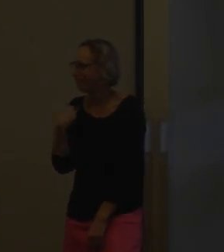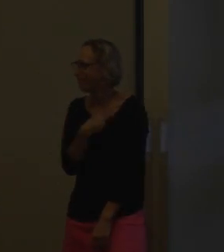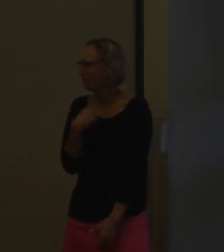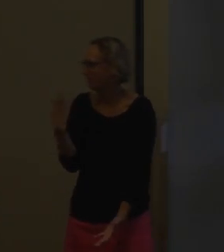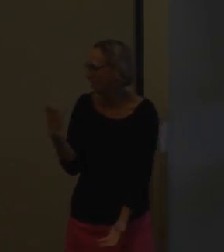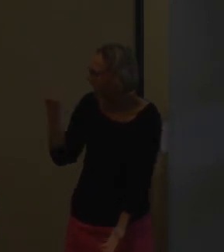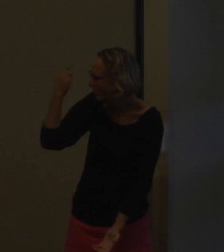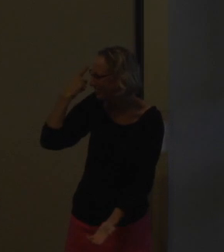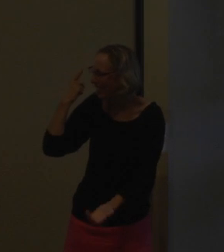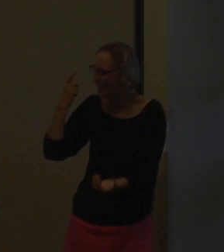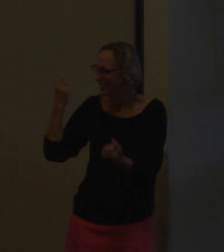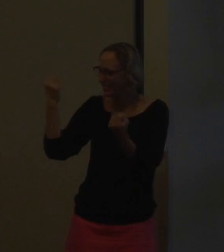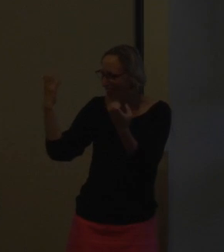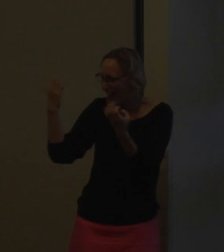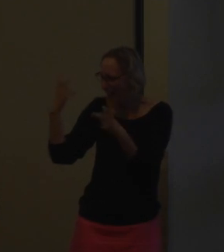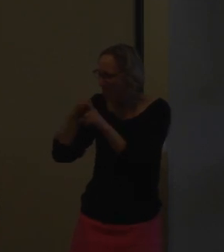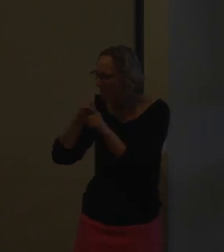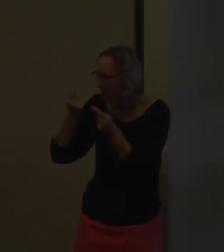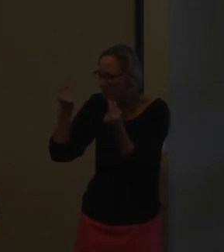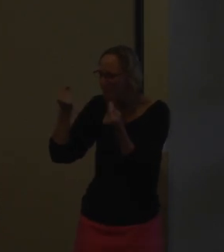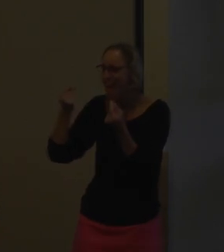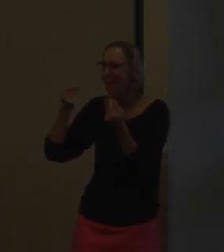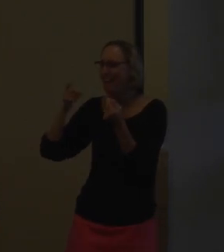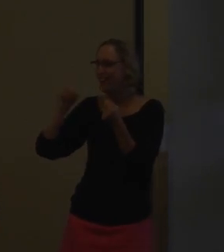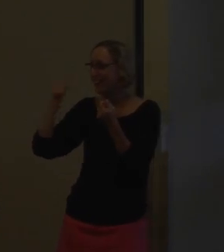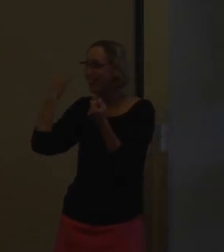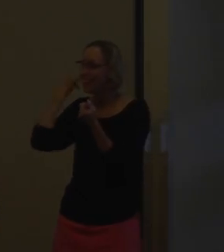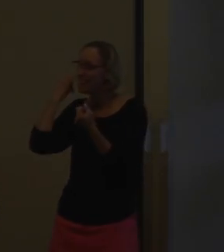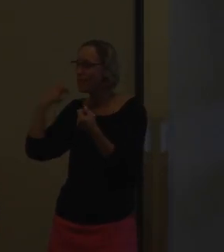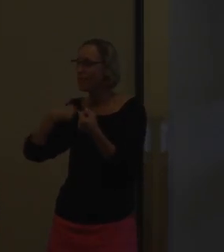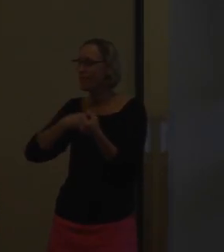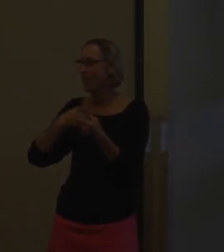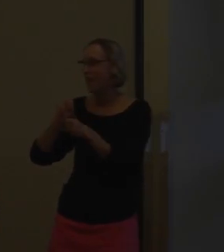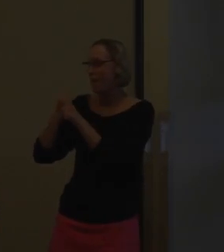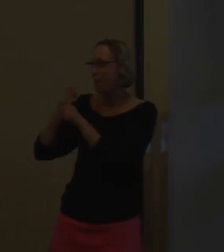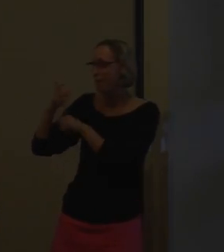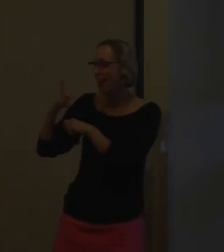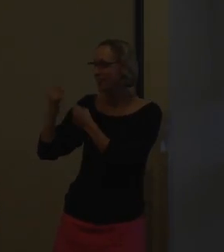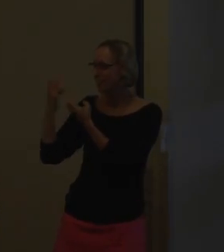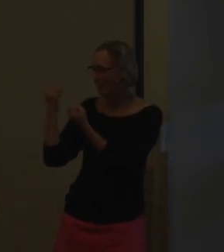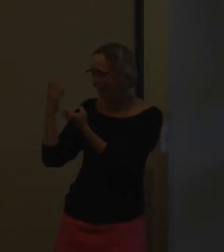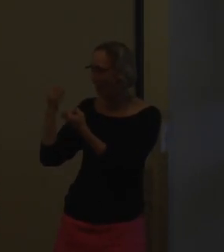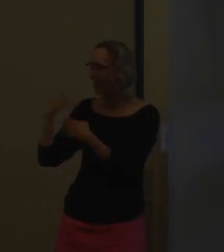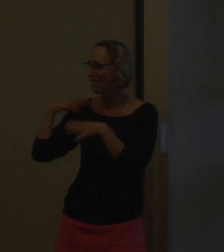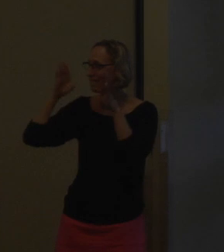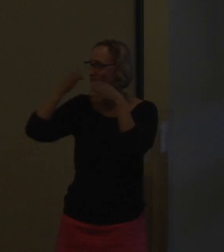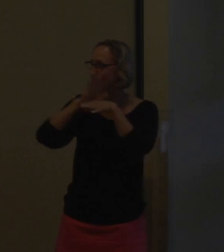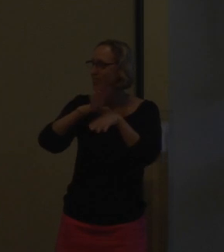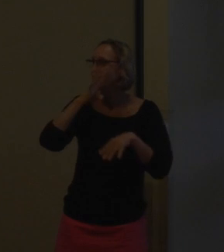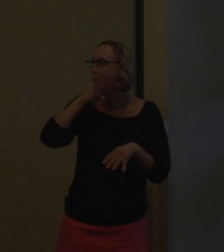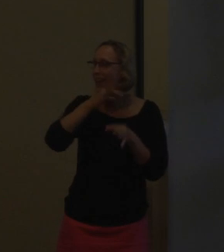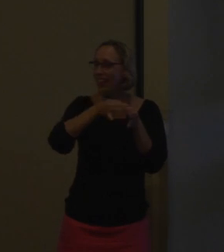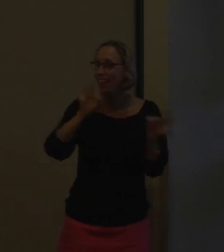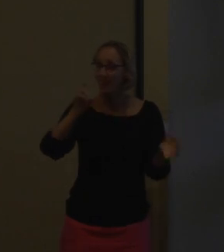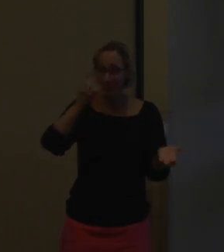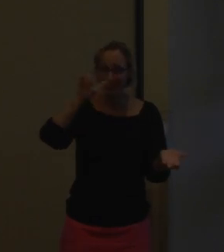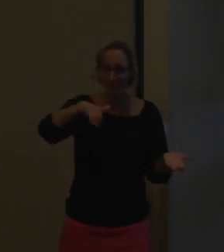essentially doing the same thing. And what we want to know is how does sign language impact the brain? And if we hold back sign language and we focus